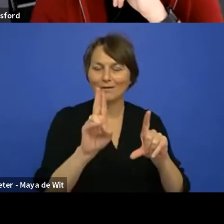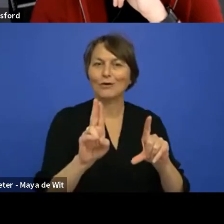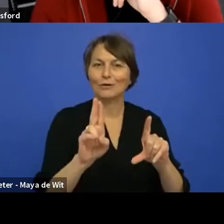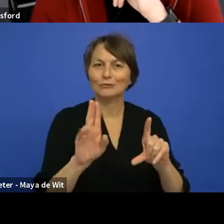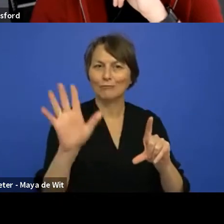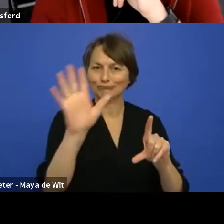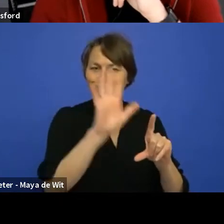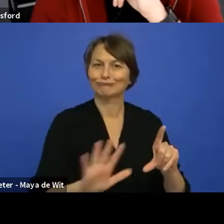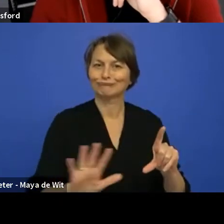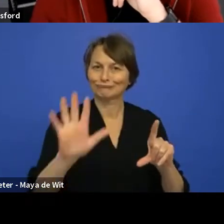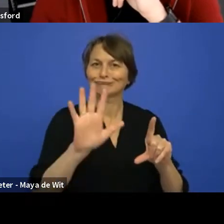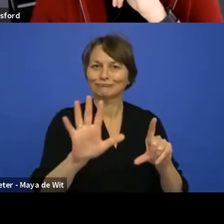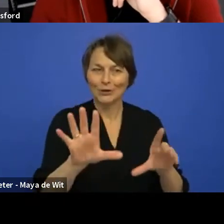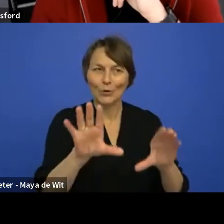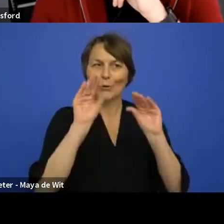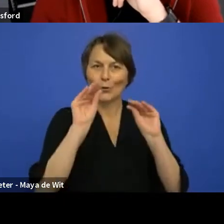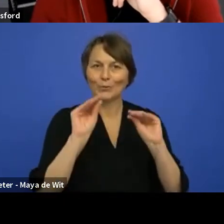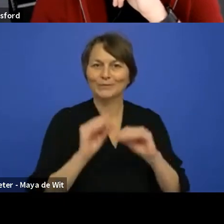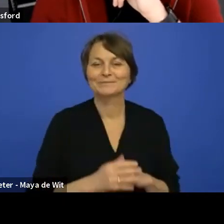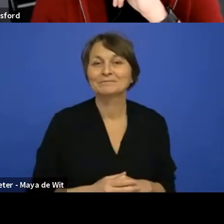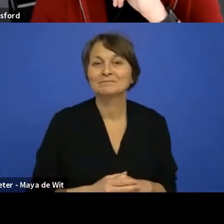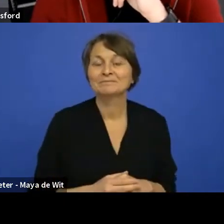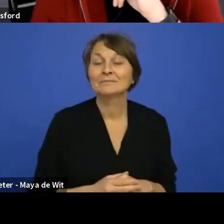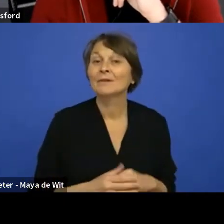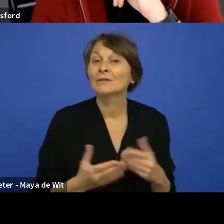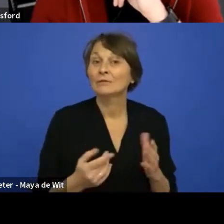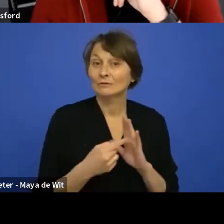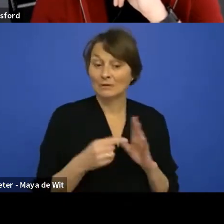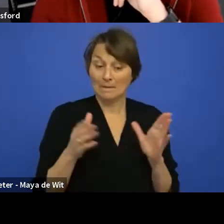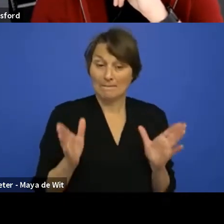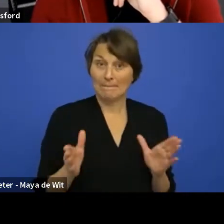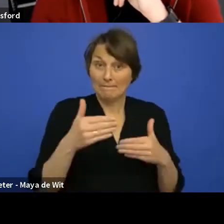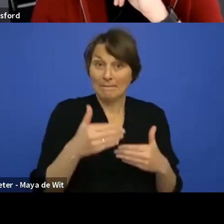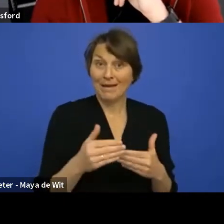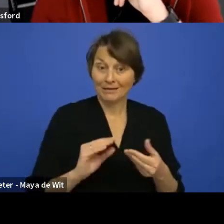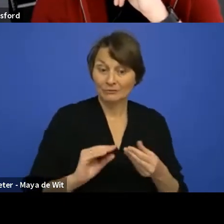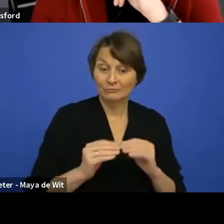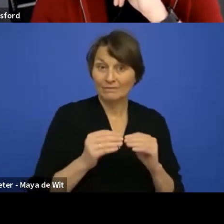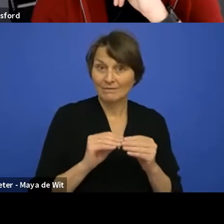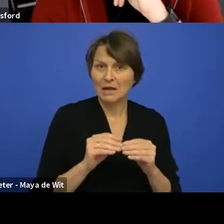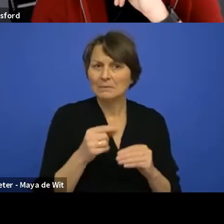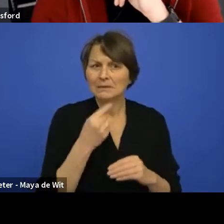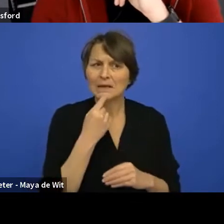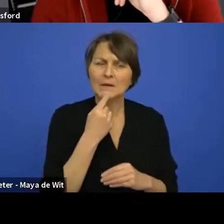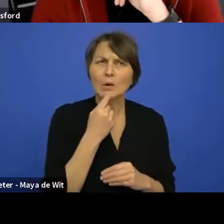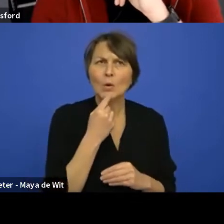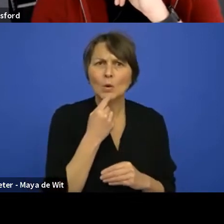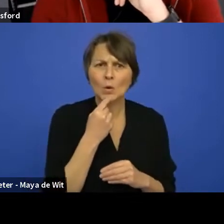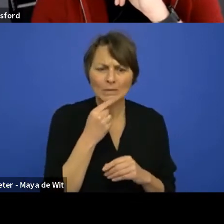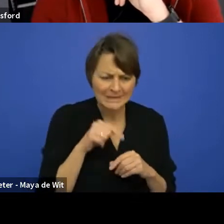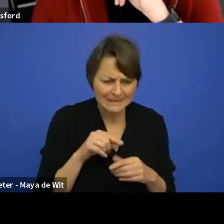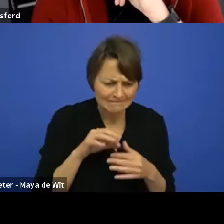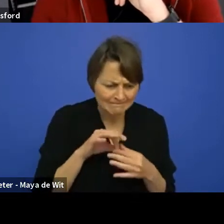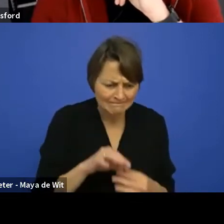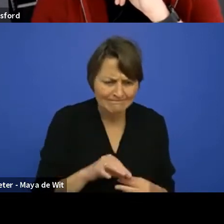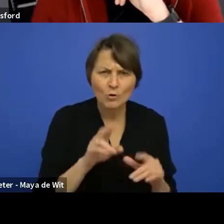package developers or anyone who works with umbraco won't have to care about styling them and, uh,